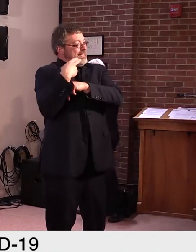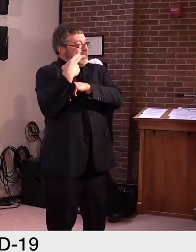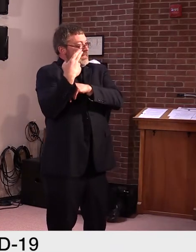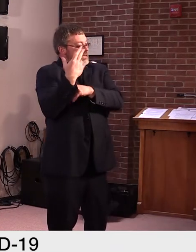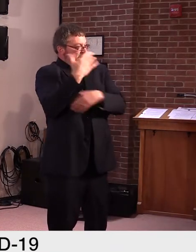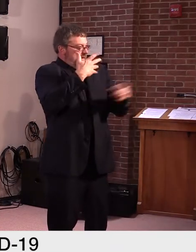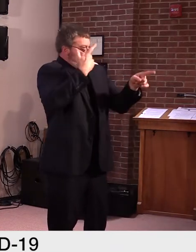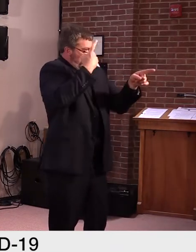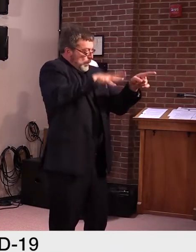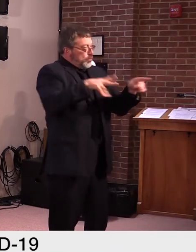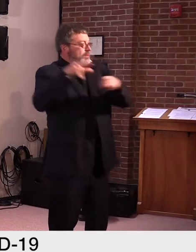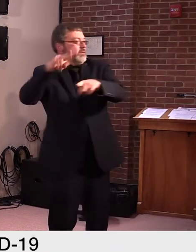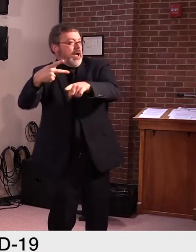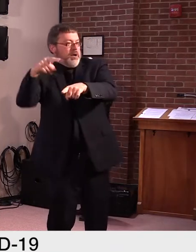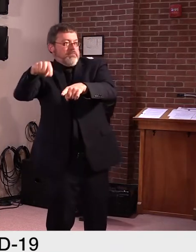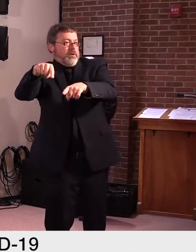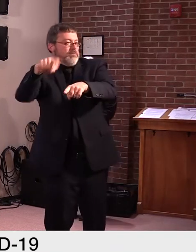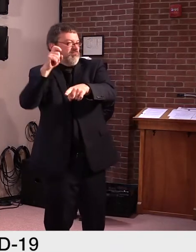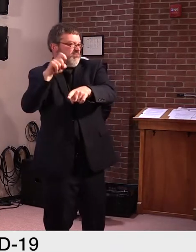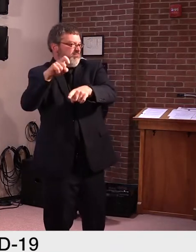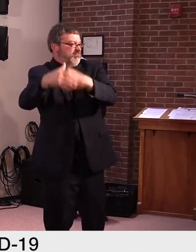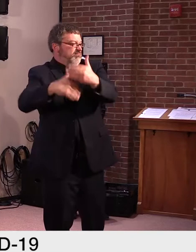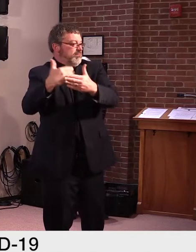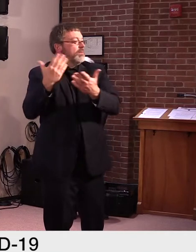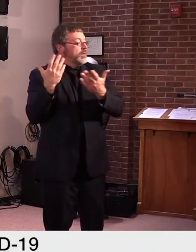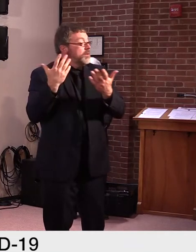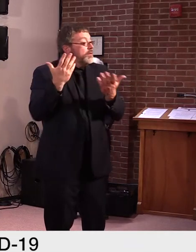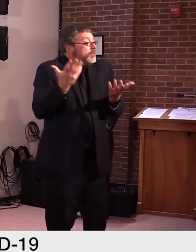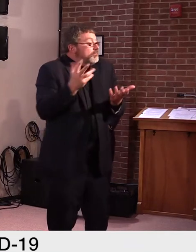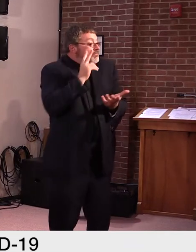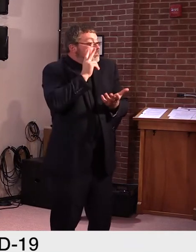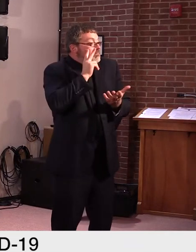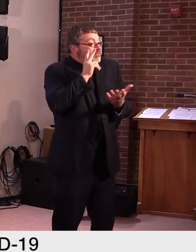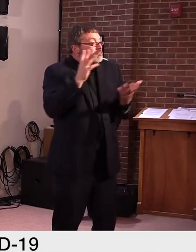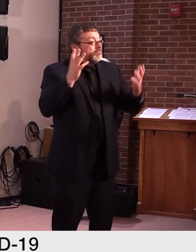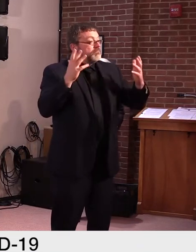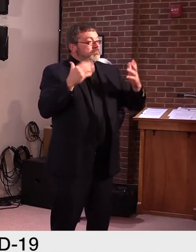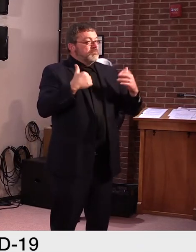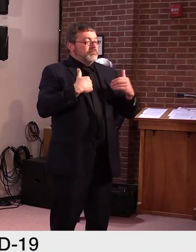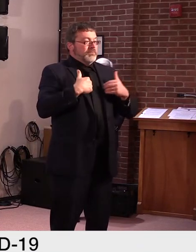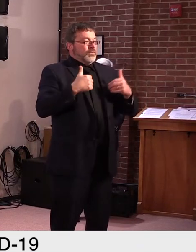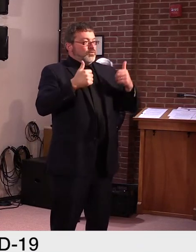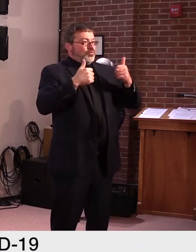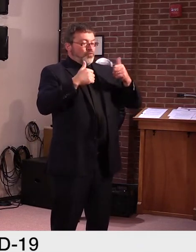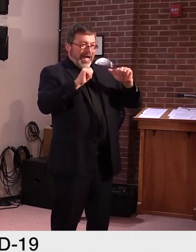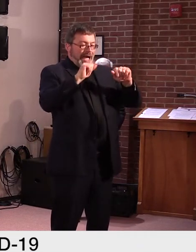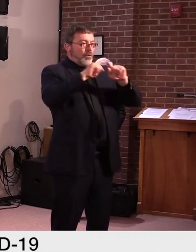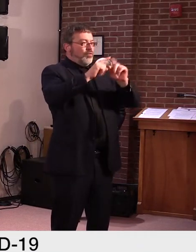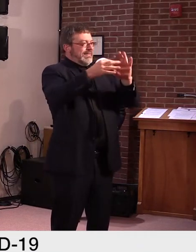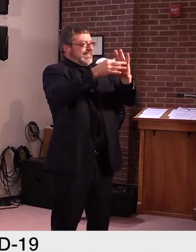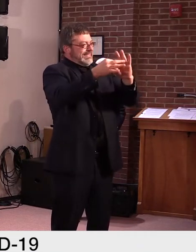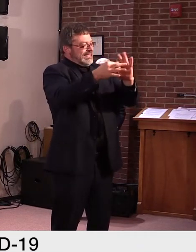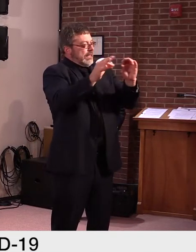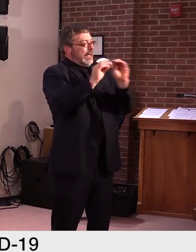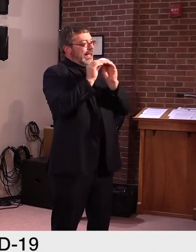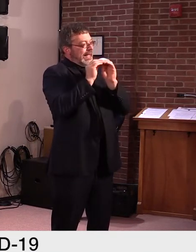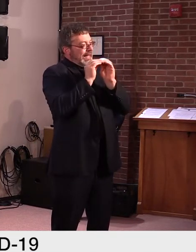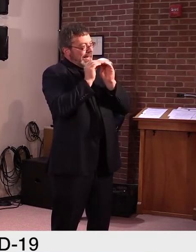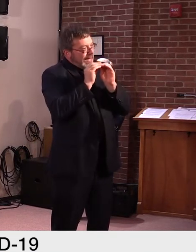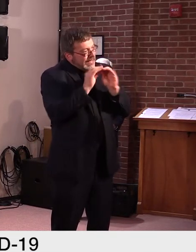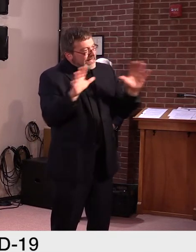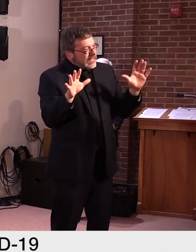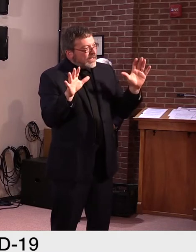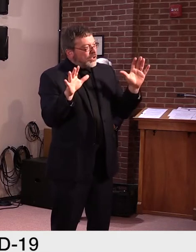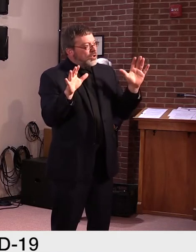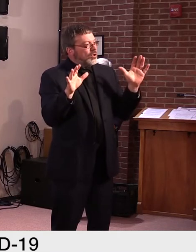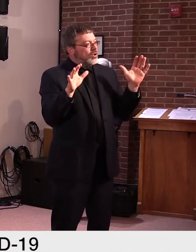I, I think I've, I've tried to be clear on this. Um, I don't, uh, I believe climate change is real. Uh, I believe that we do have to take